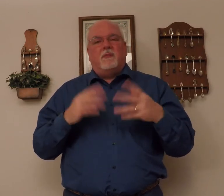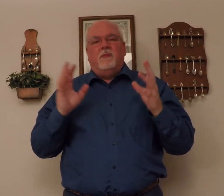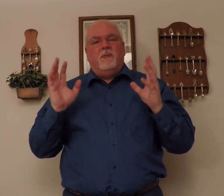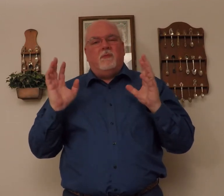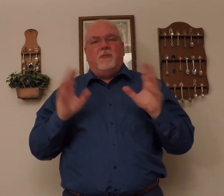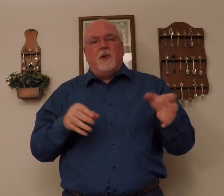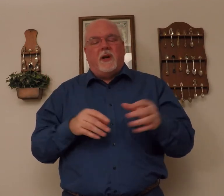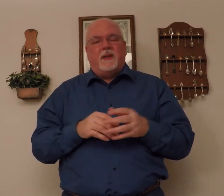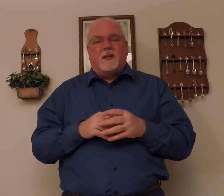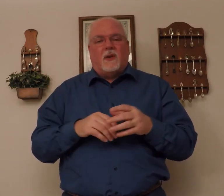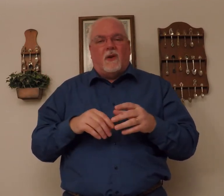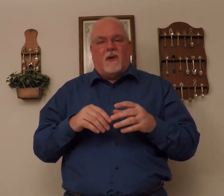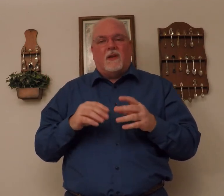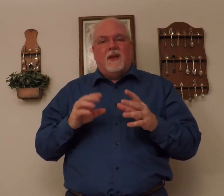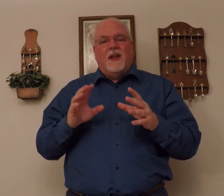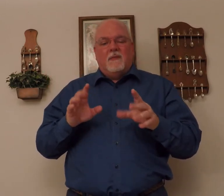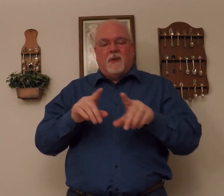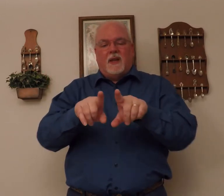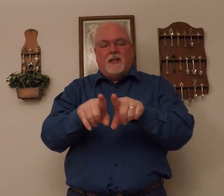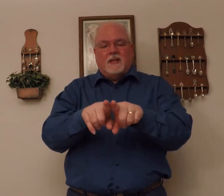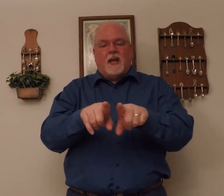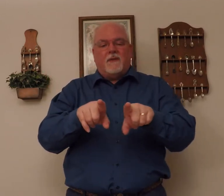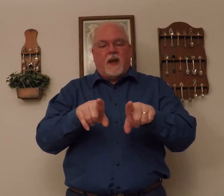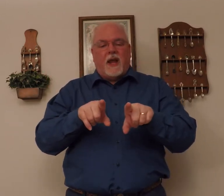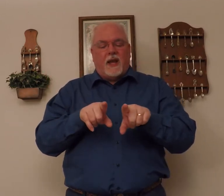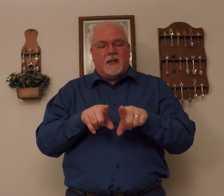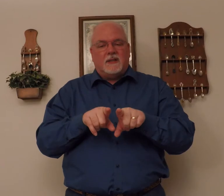put it in the song, but it is the time for as.